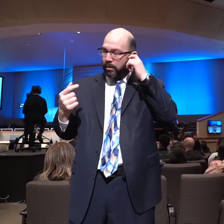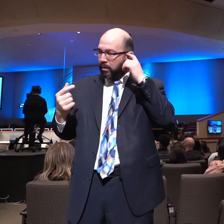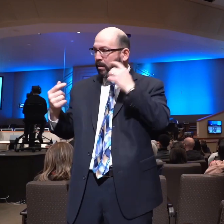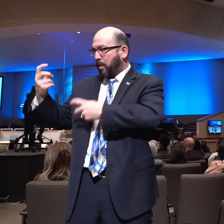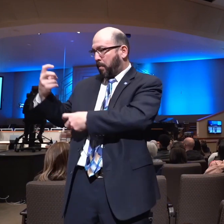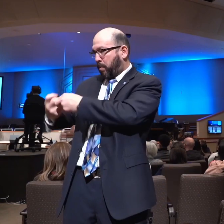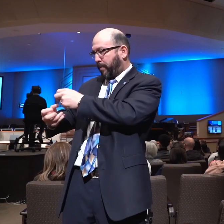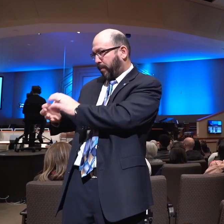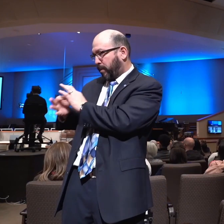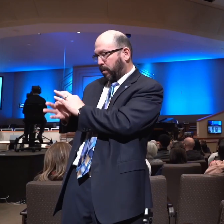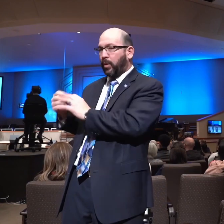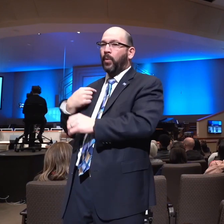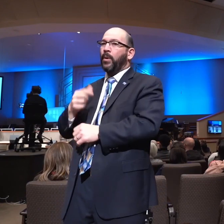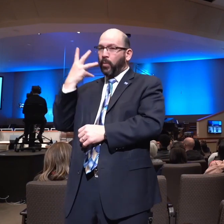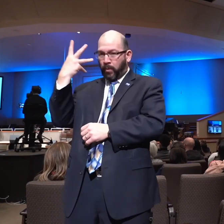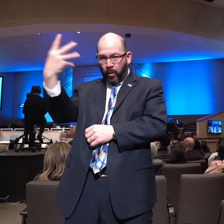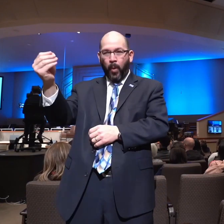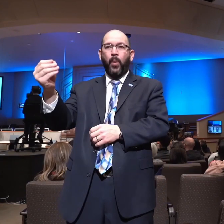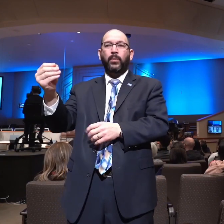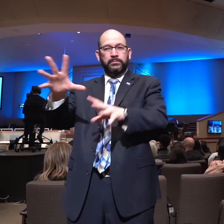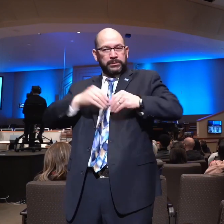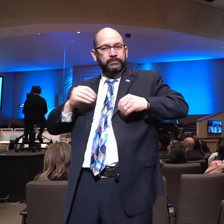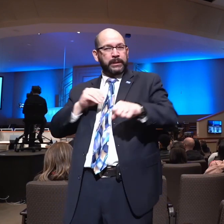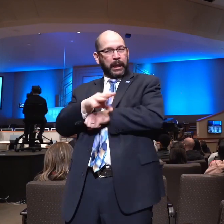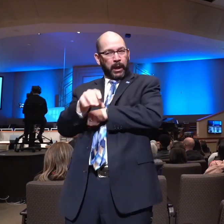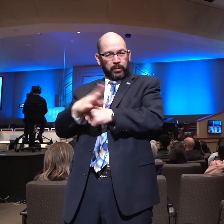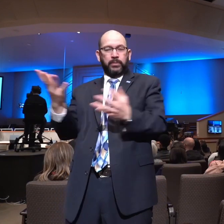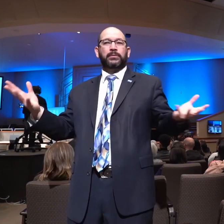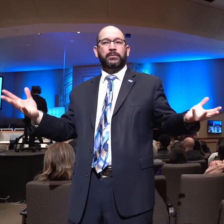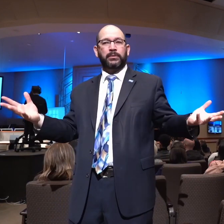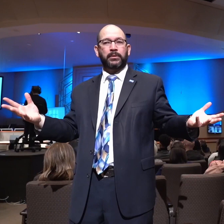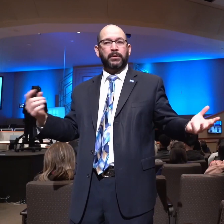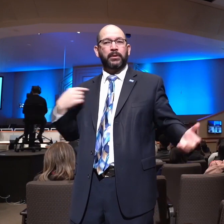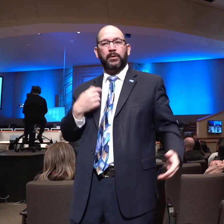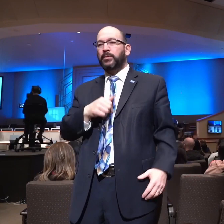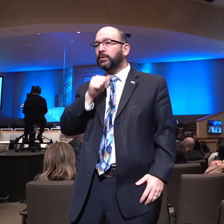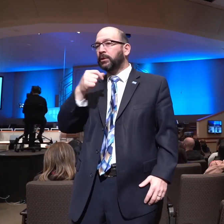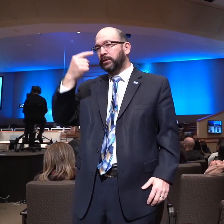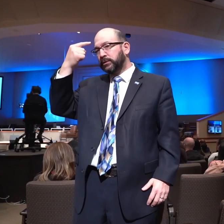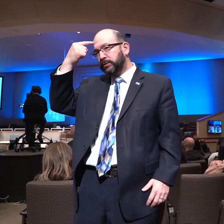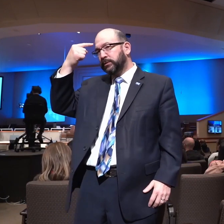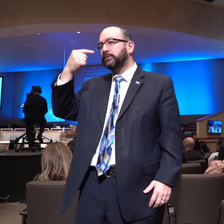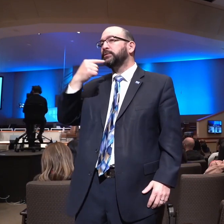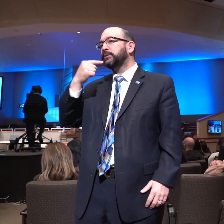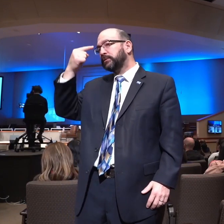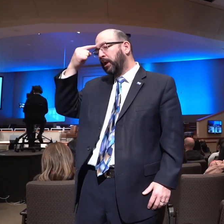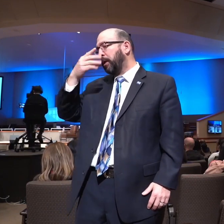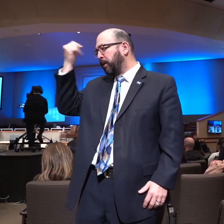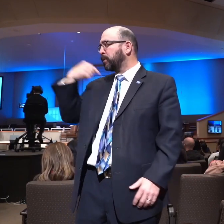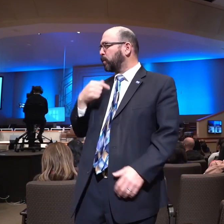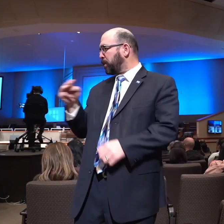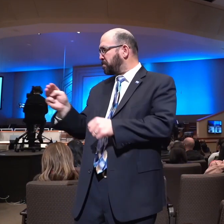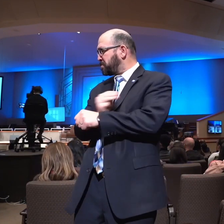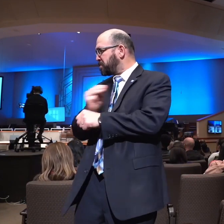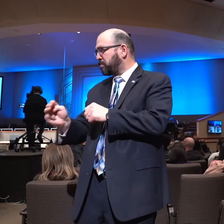going well, we would go get counseling. We would not say that because we are in the ministry, we can't get help sometimes.